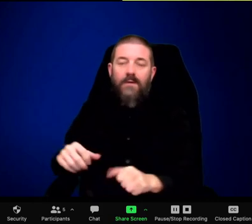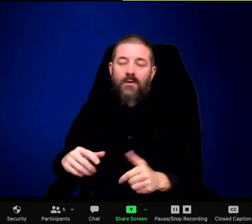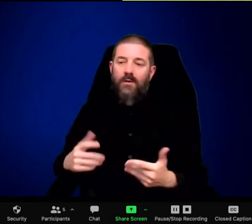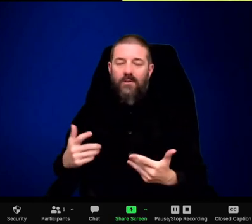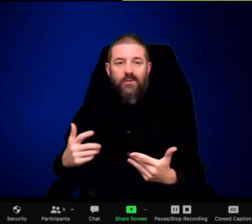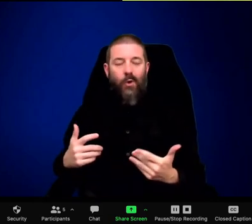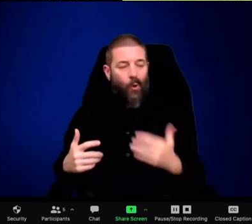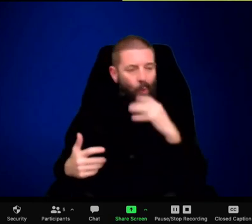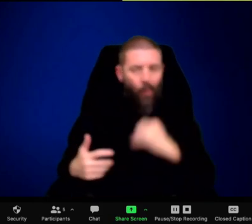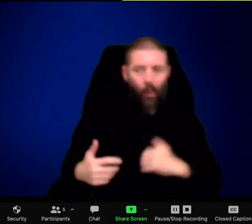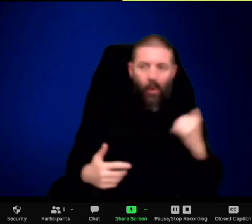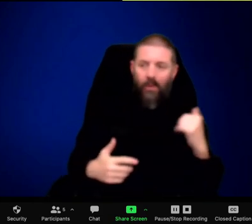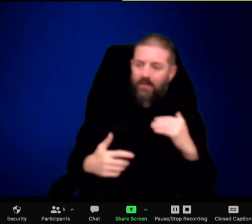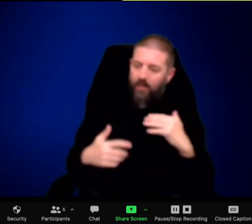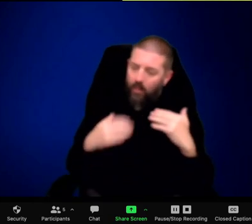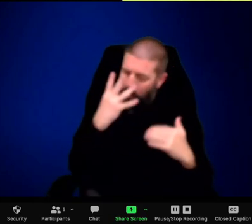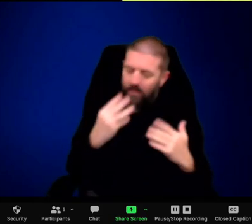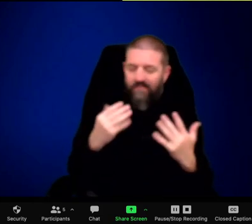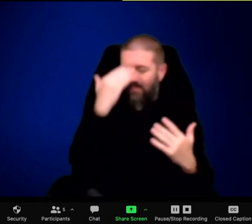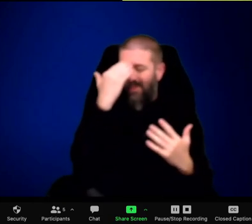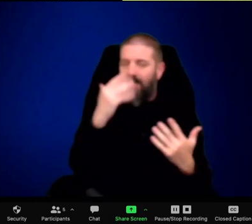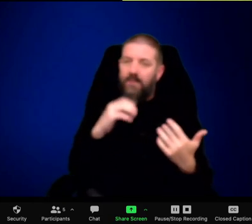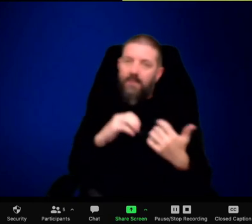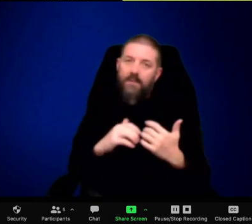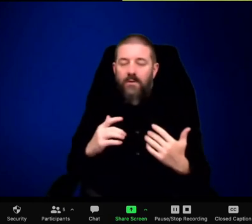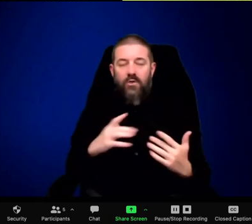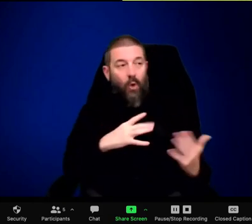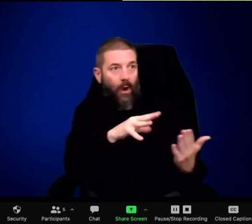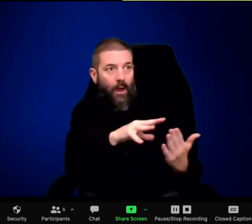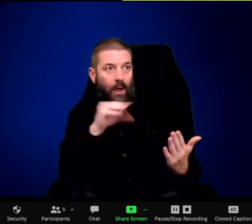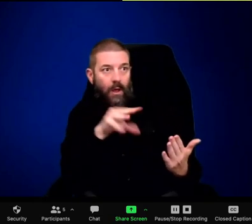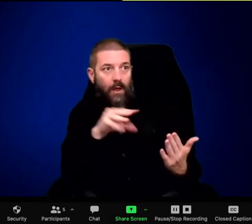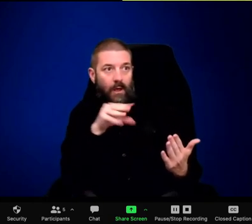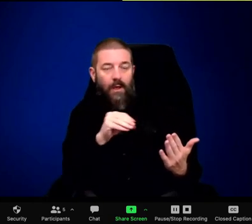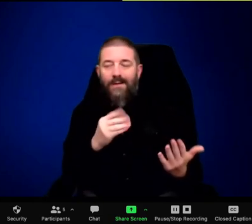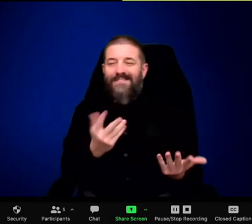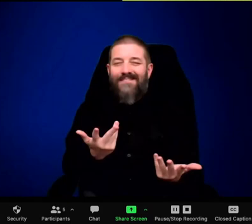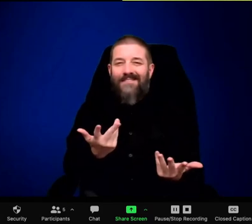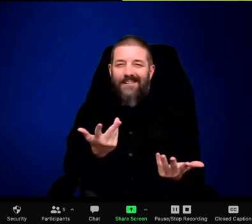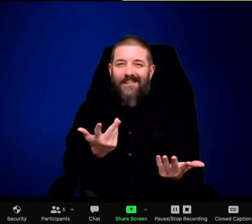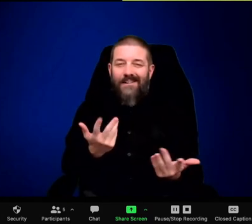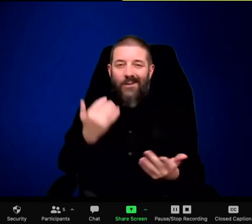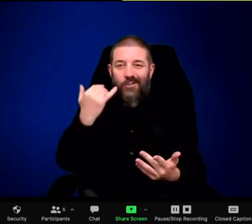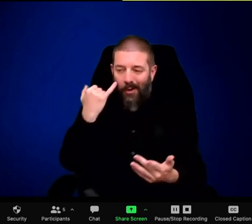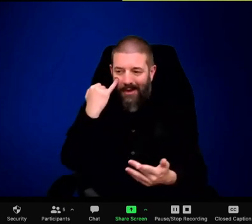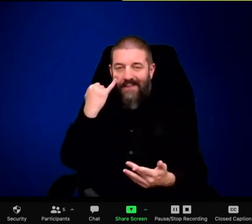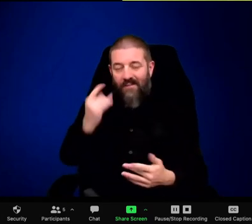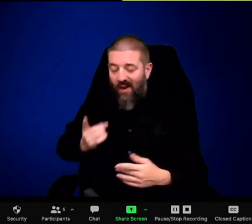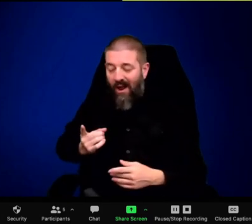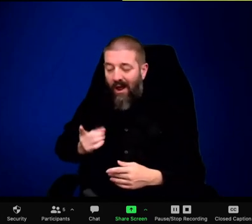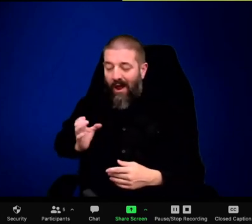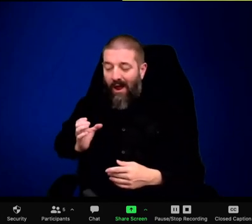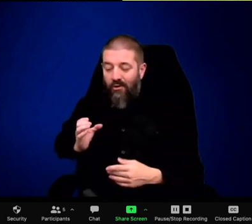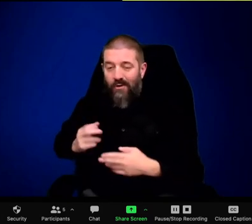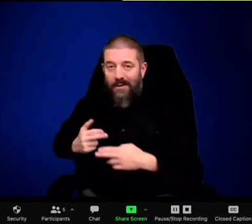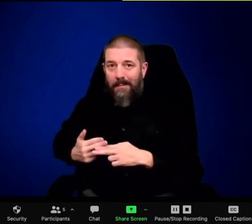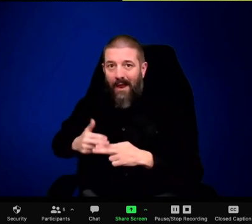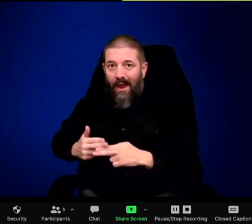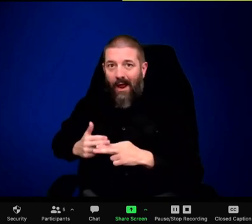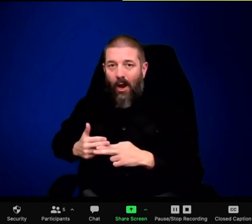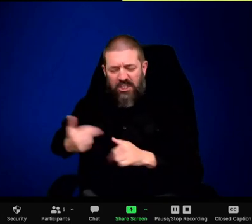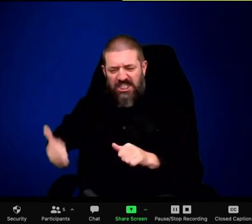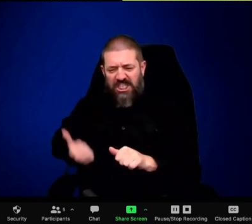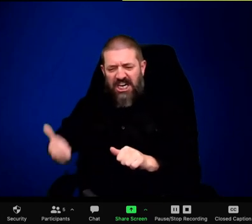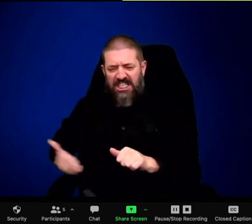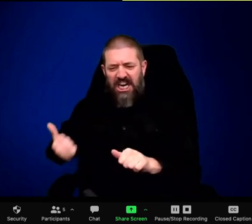And then in turn, 21 carried on that tradition with the younger males in his family, whereas the younger females were